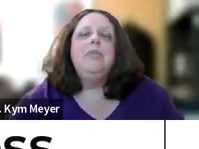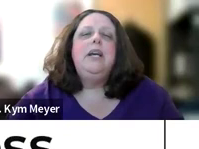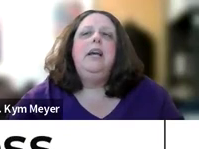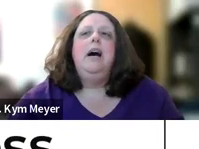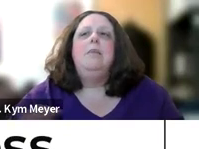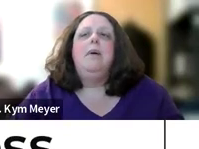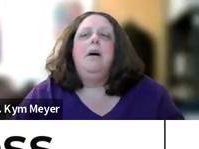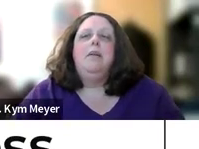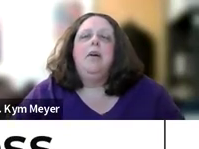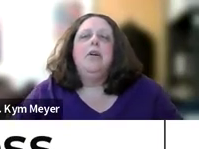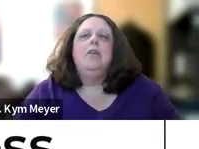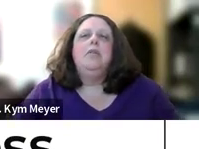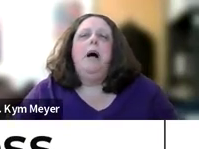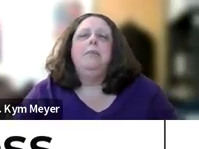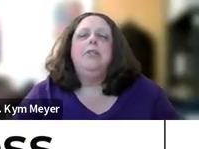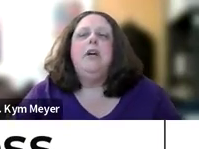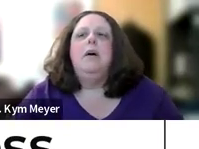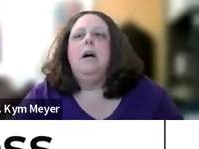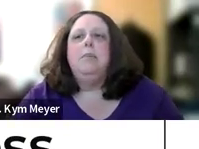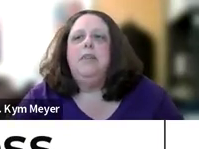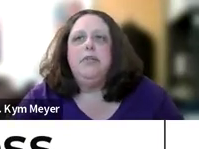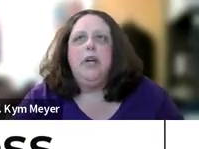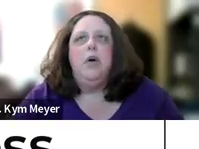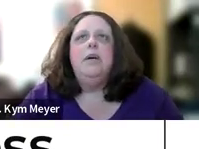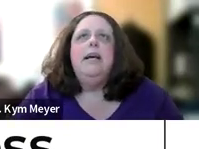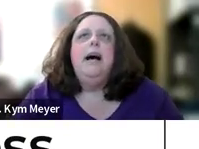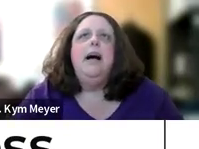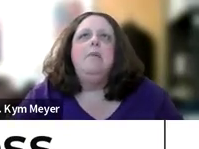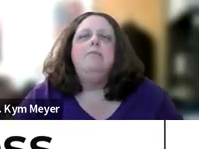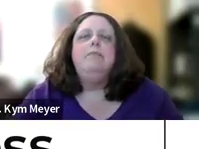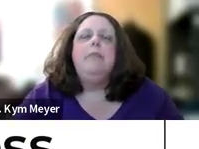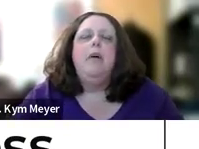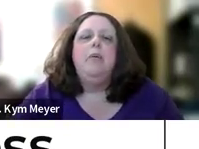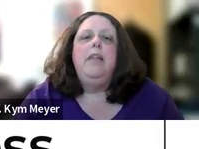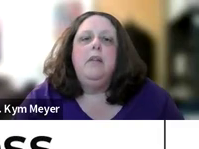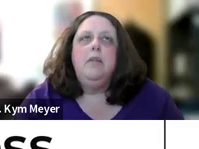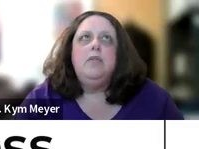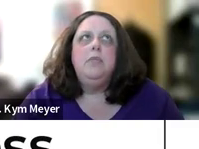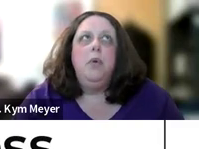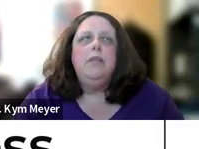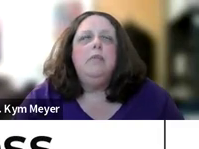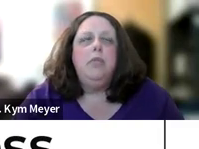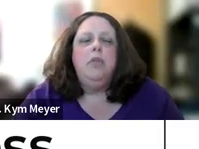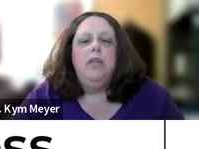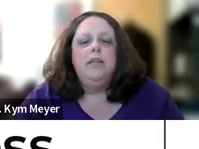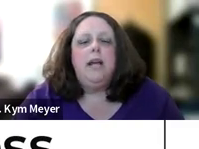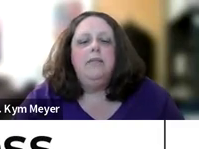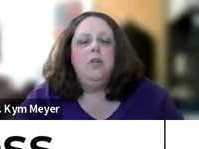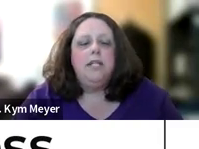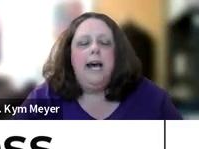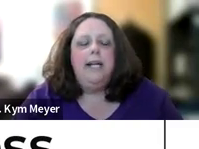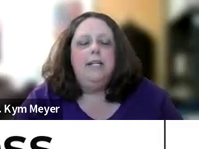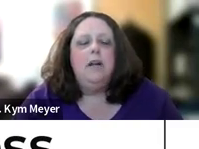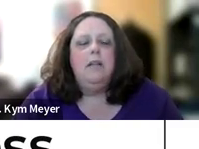This was an article published a couple of years ago. One of the things